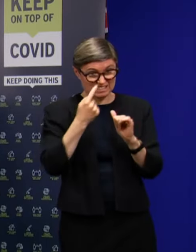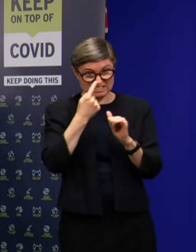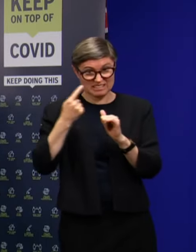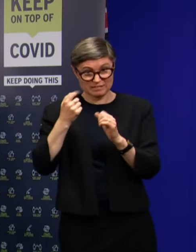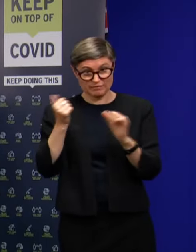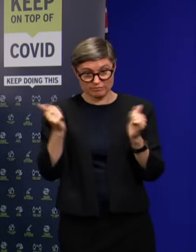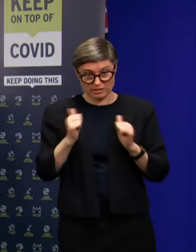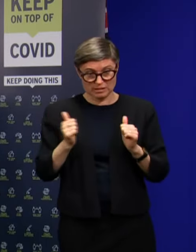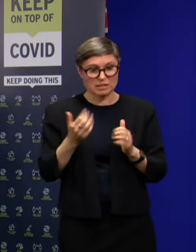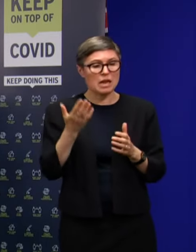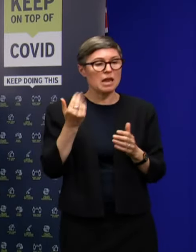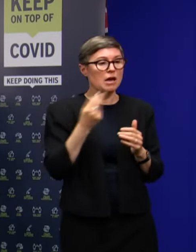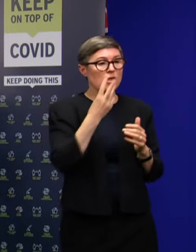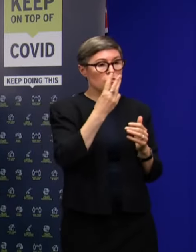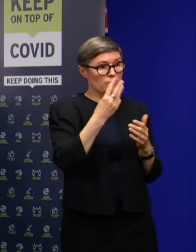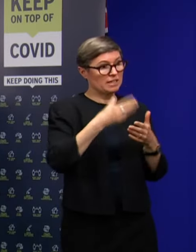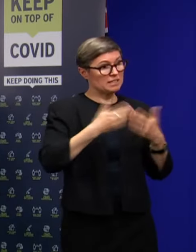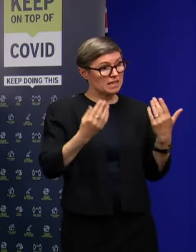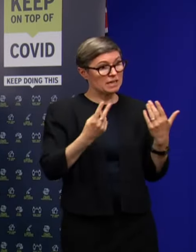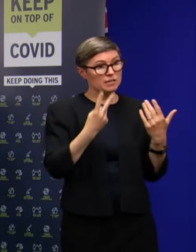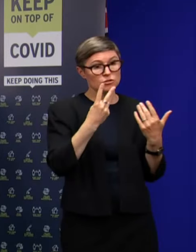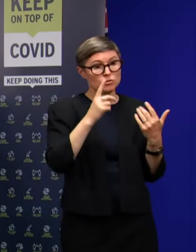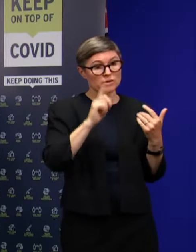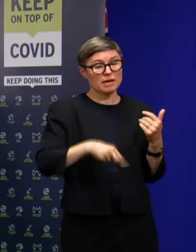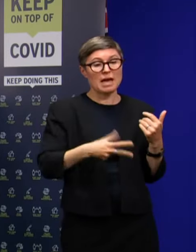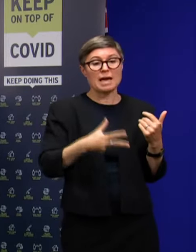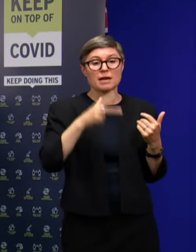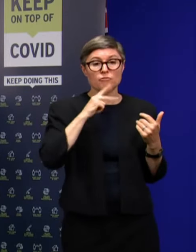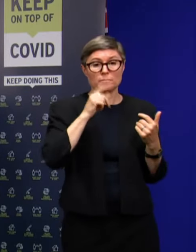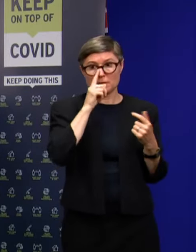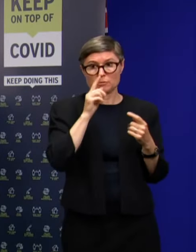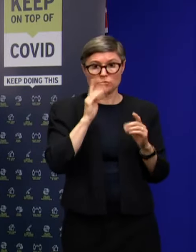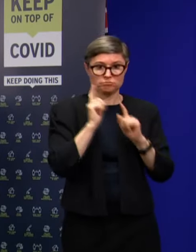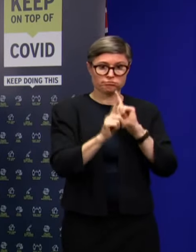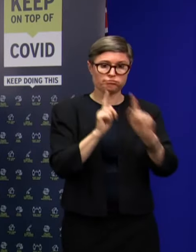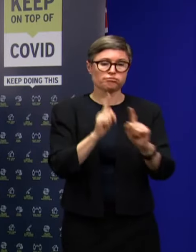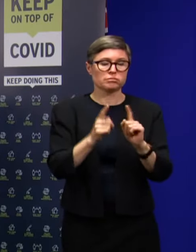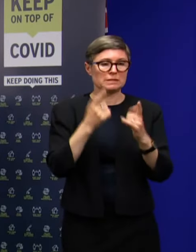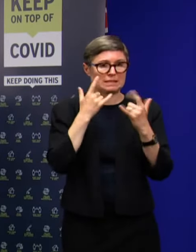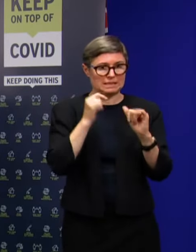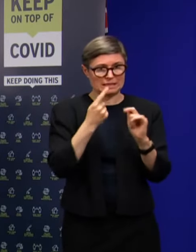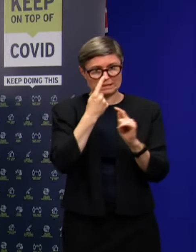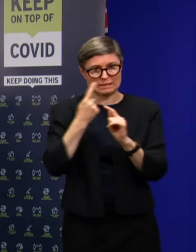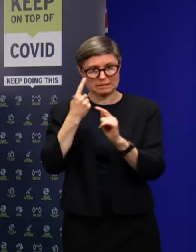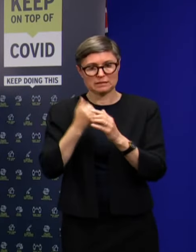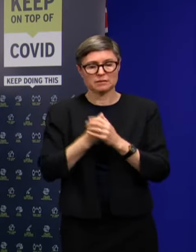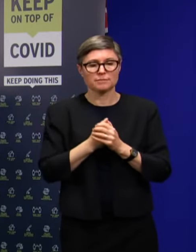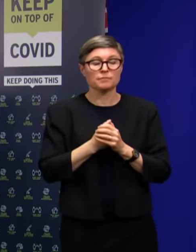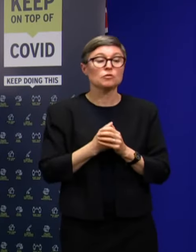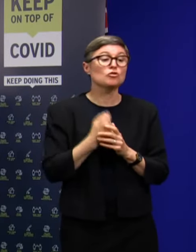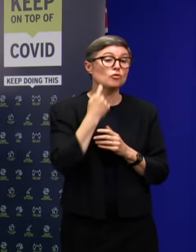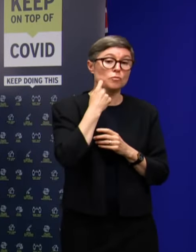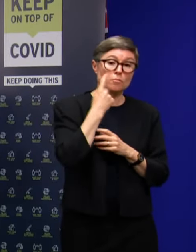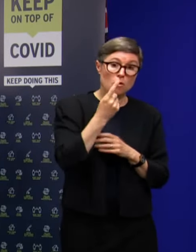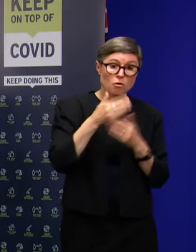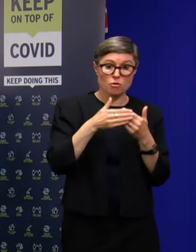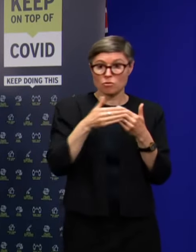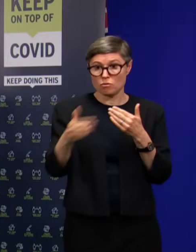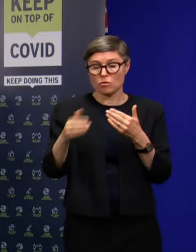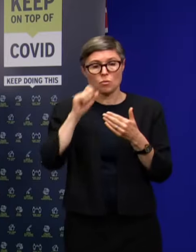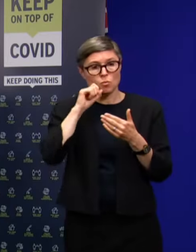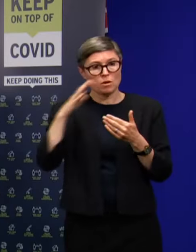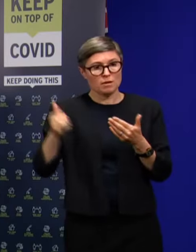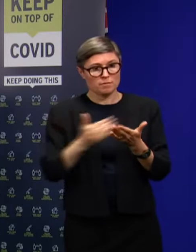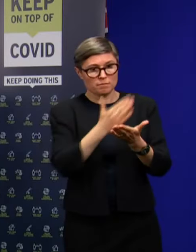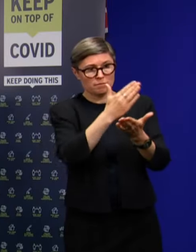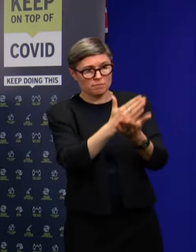In the last three days, 2,800 people have come forward to be tested. And tomorrow, mobile testing will be located